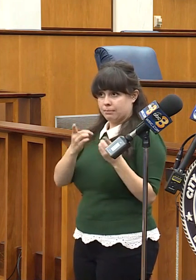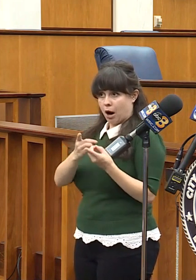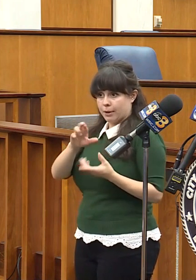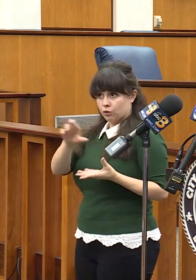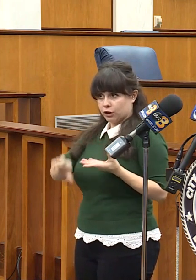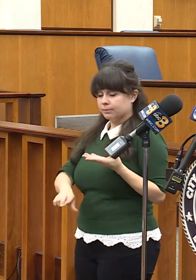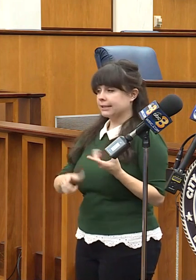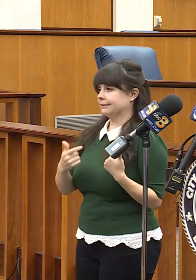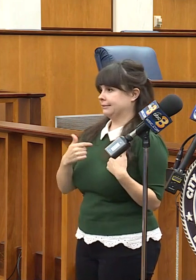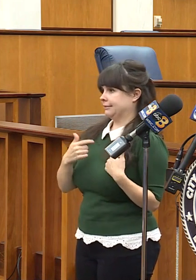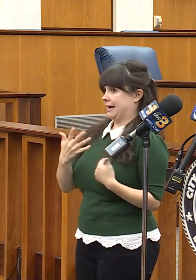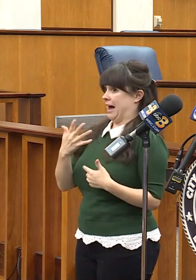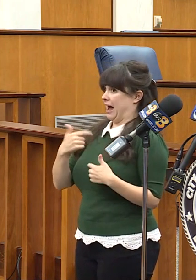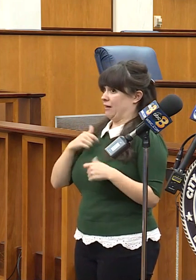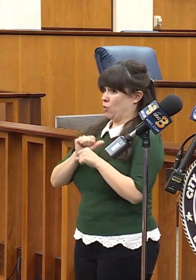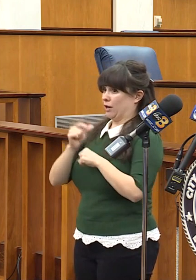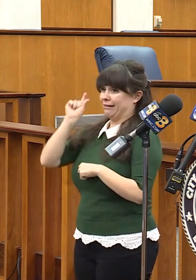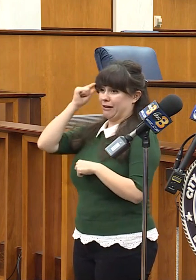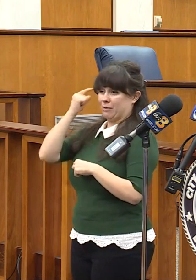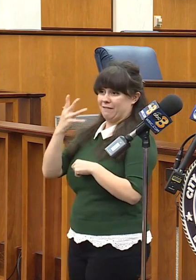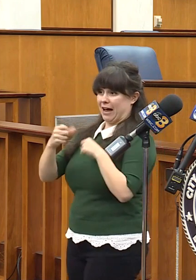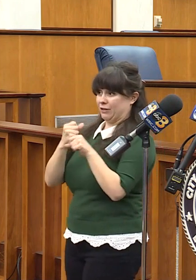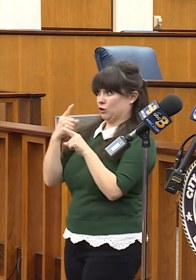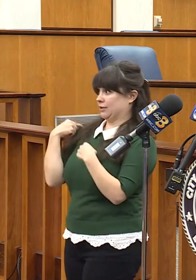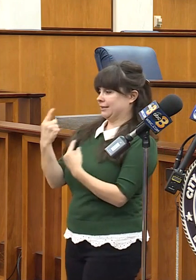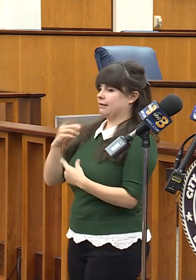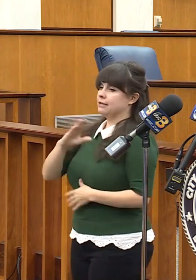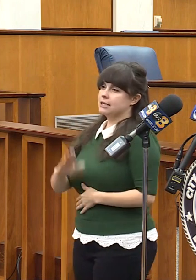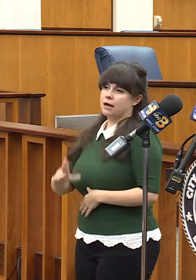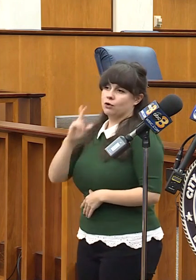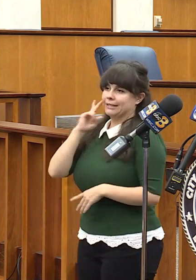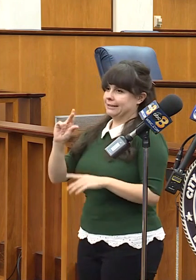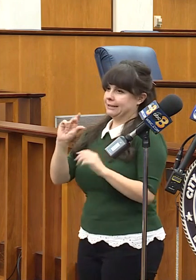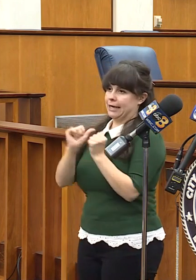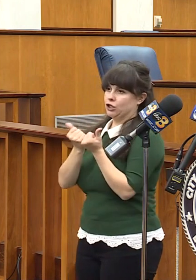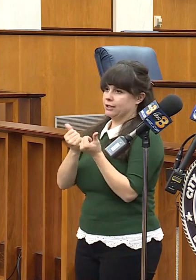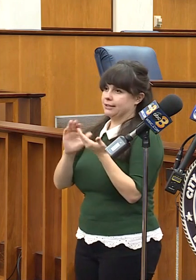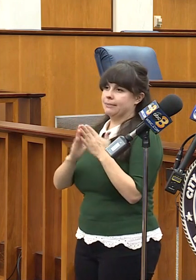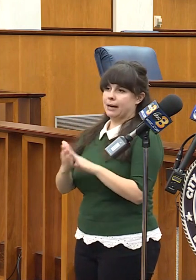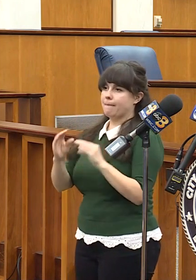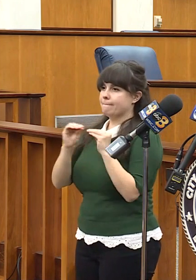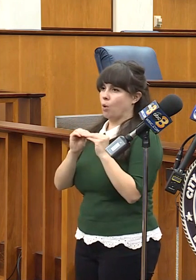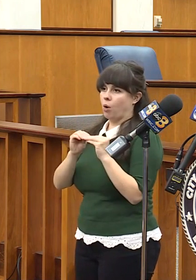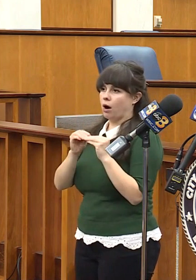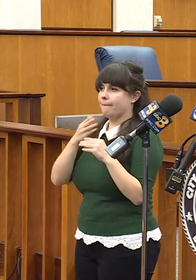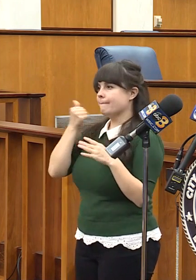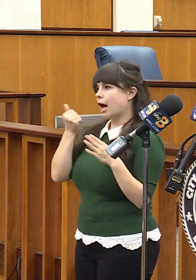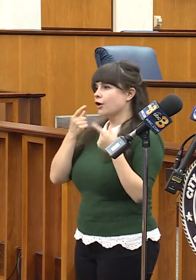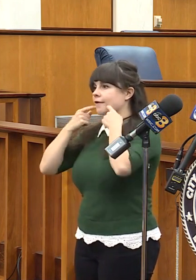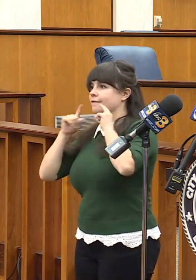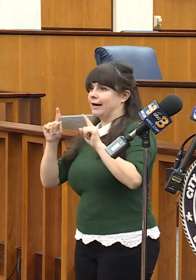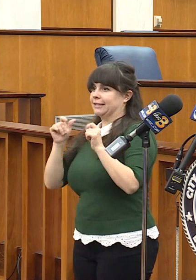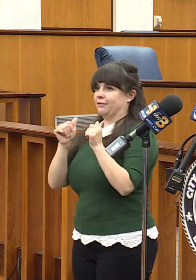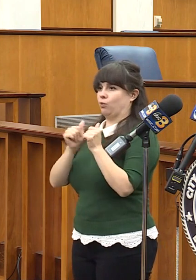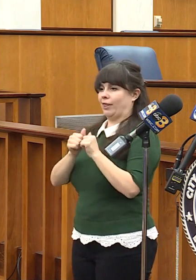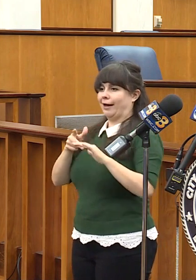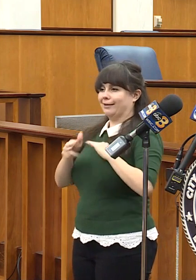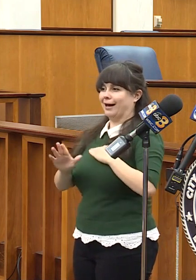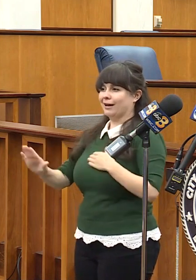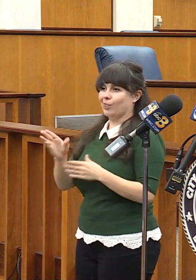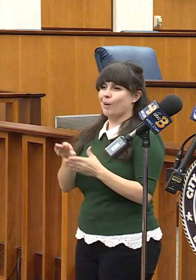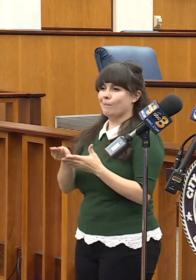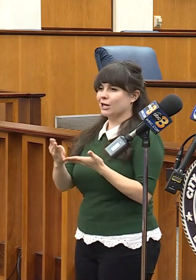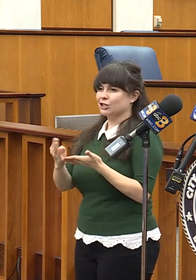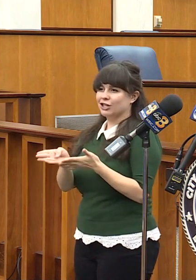I've never seen an agency become better and more effective with slashing budgets. Here in Richmond, are going to